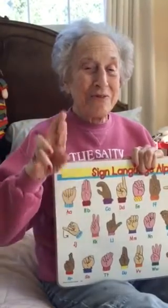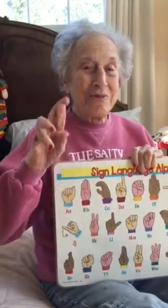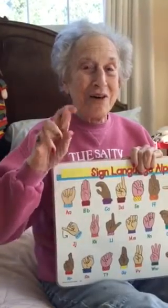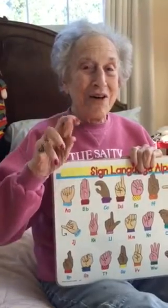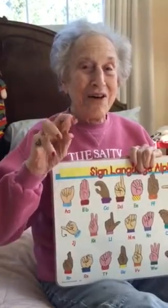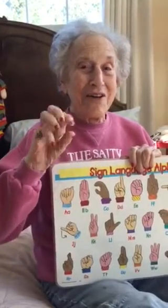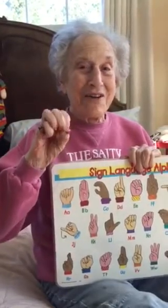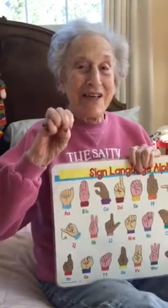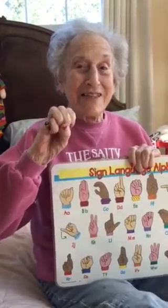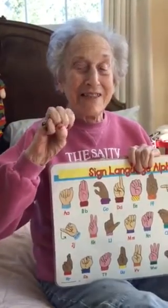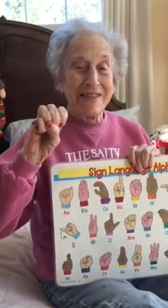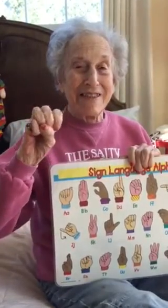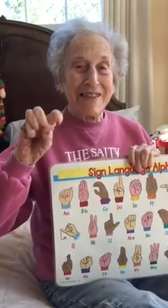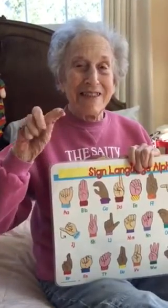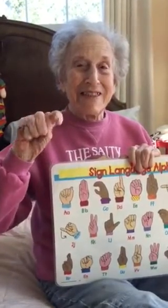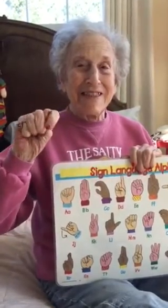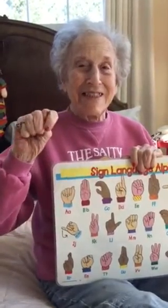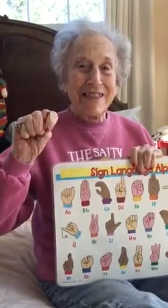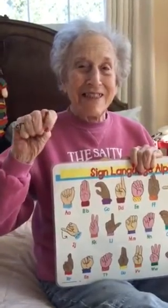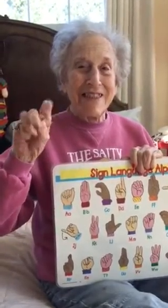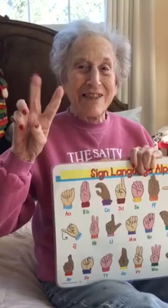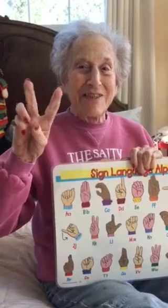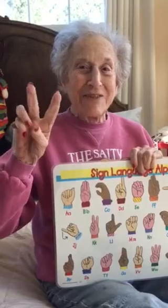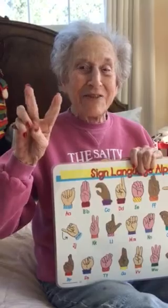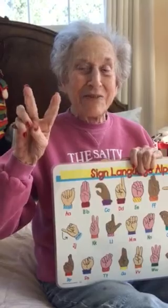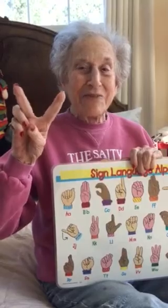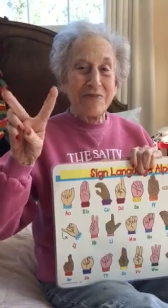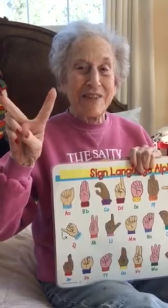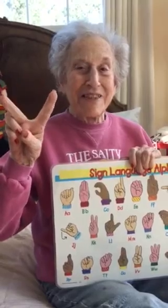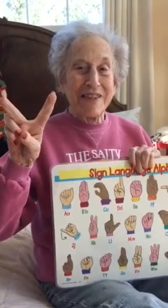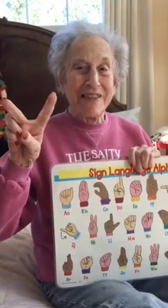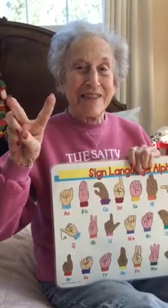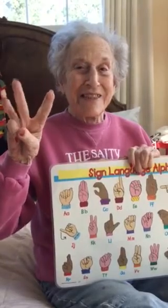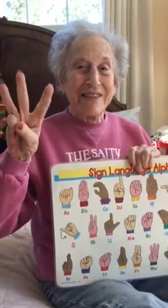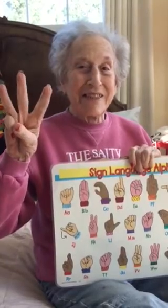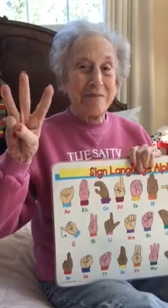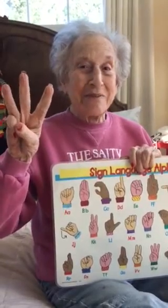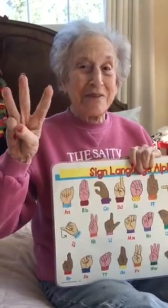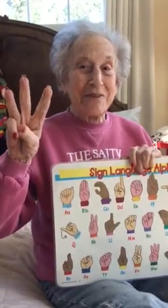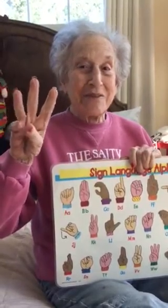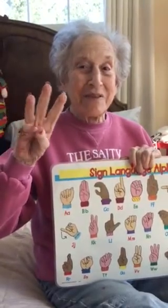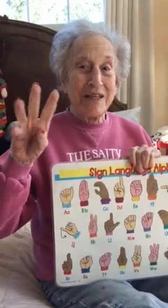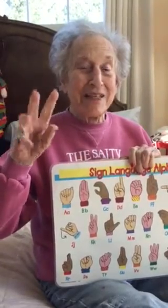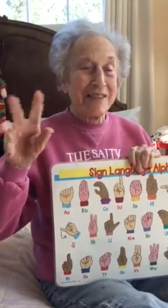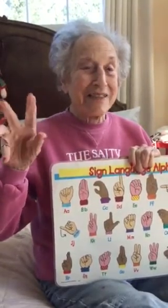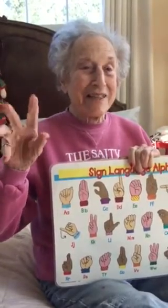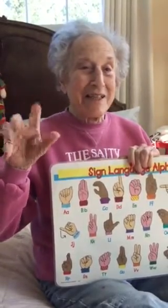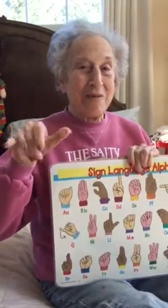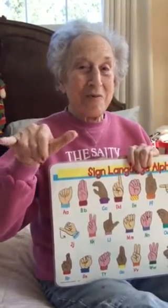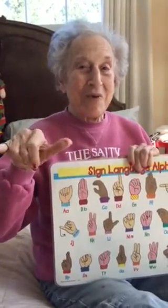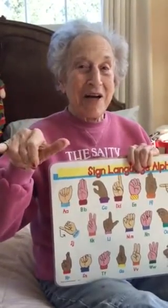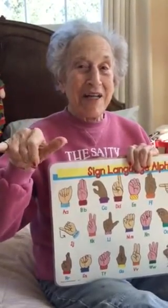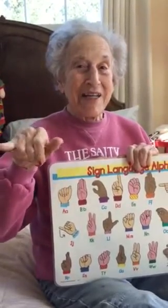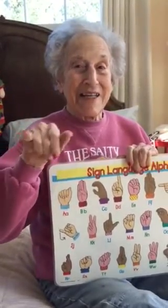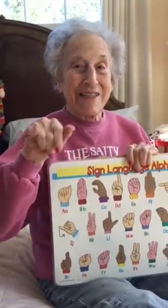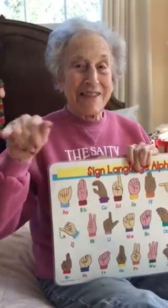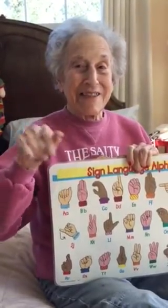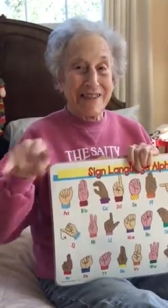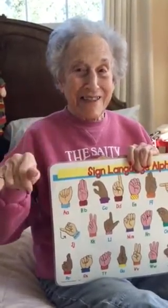R, S, T, U, V, W, X, Y, and Z.